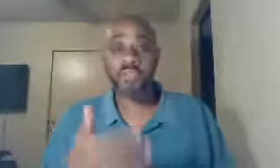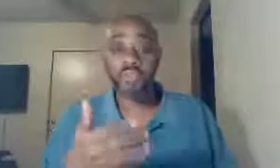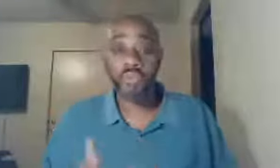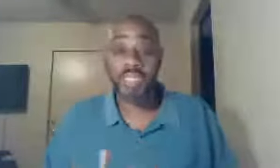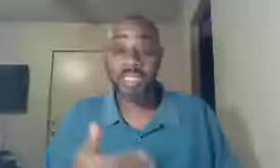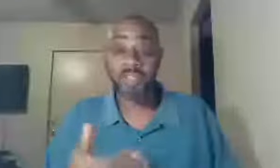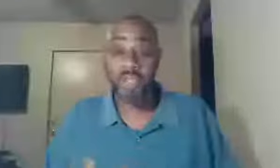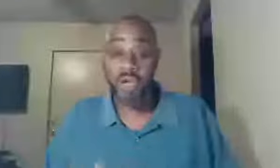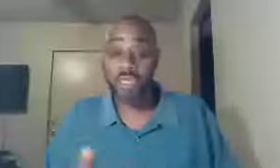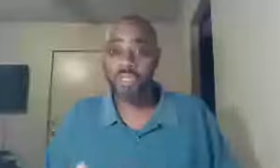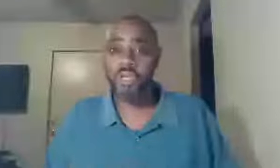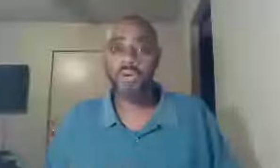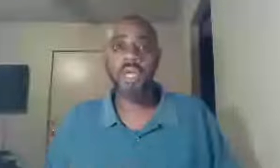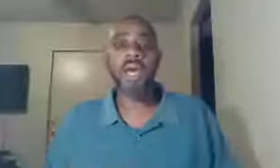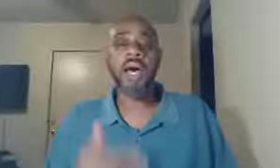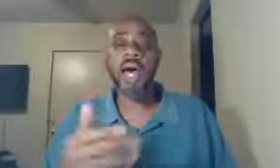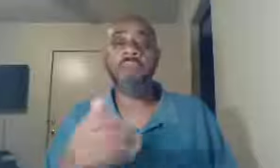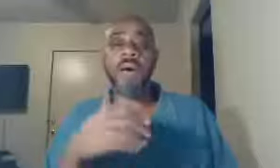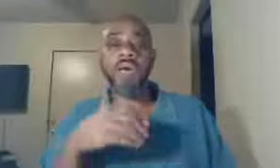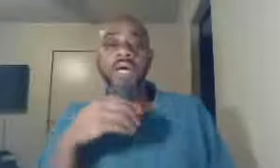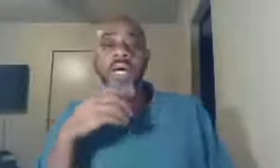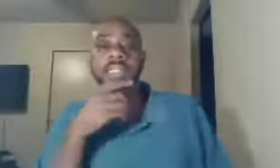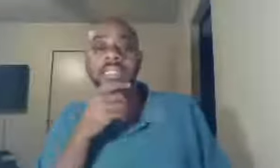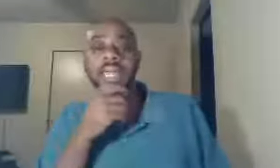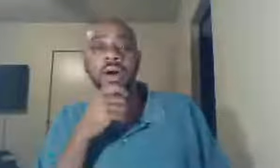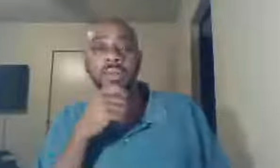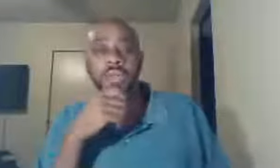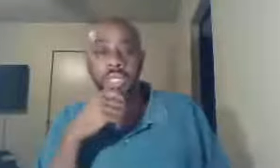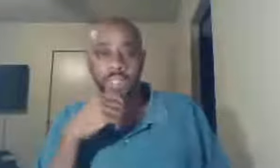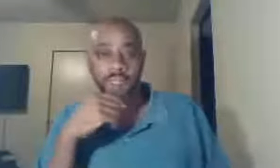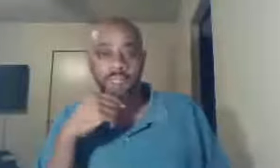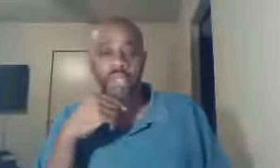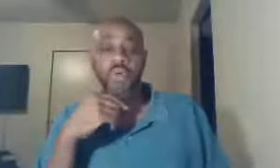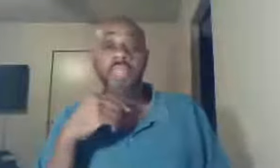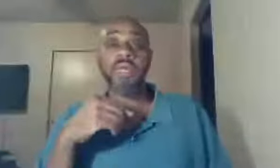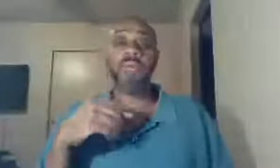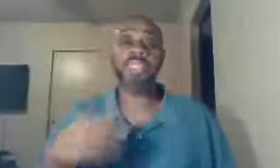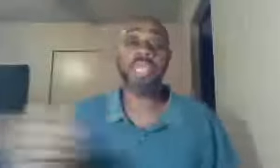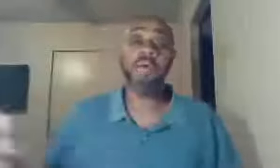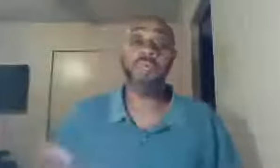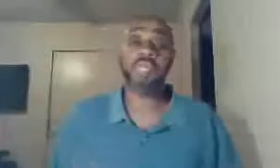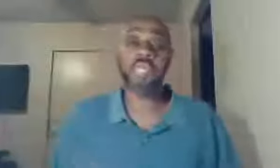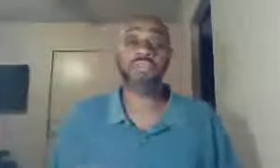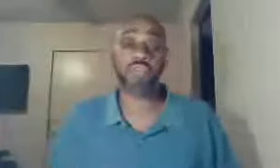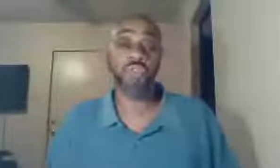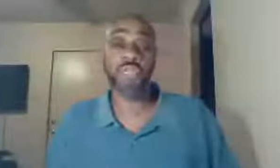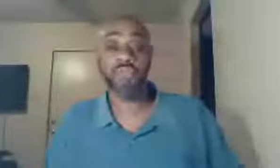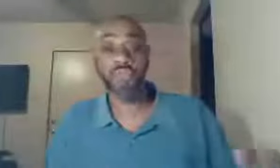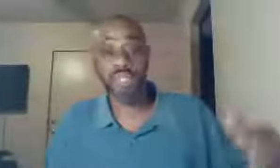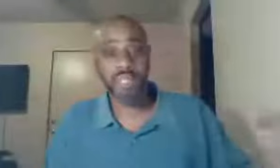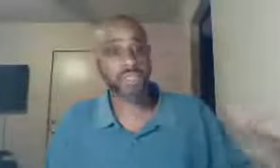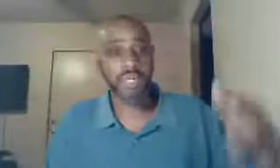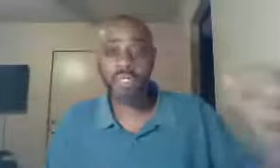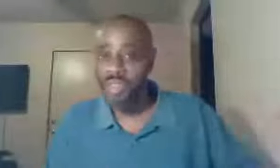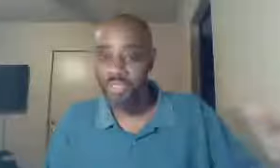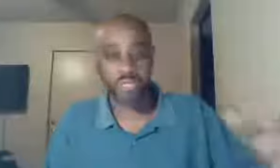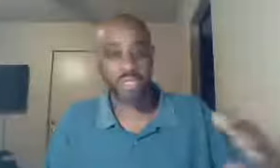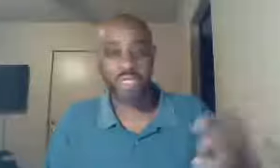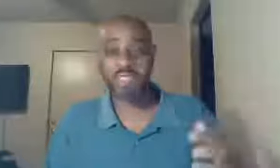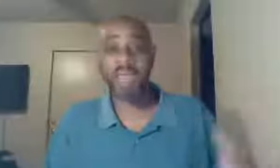to read, and to learn, and to know, how about D.L. Moody, who ends up with, D.L. Moody Institute, but if you look at, do a little research, on his